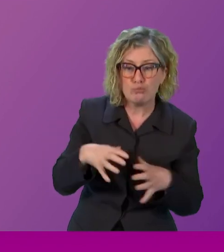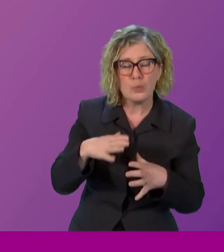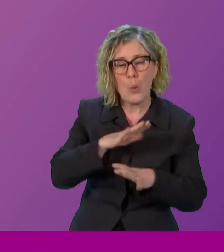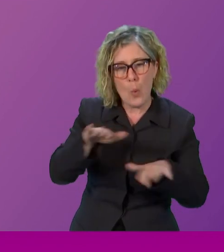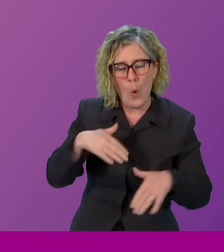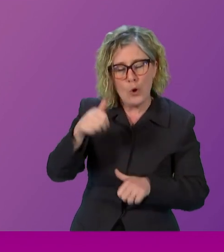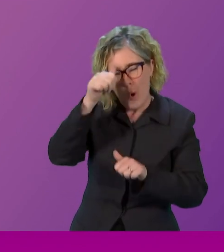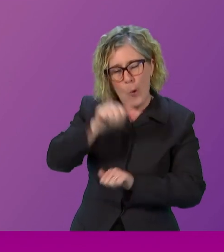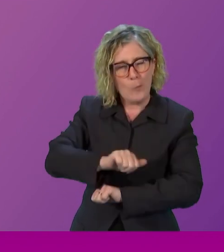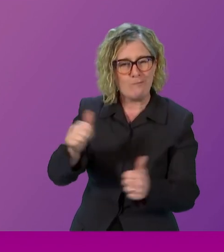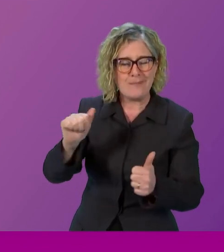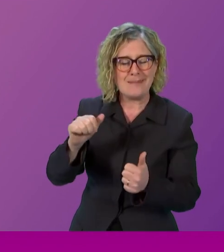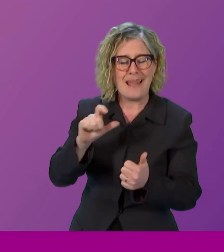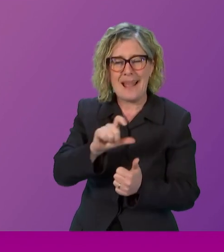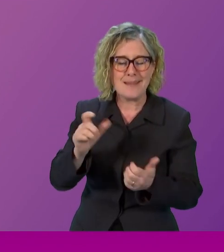So welcome.